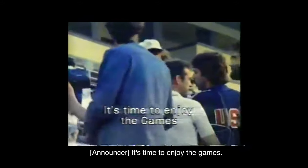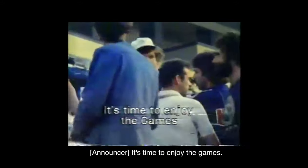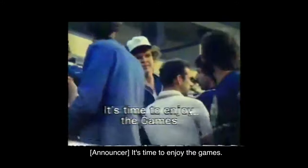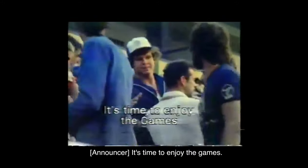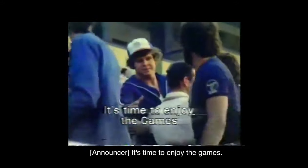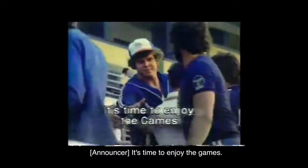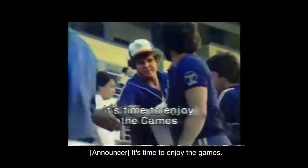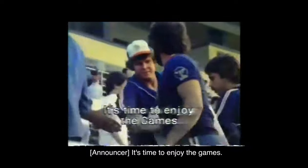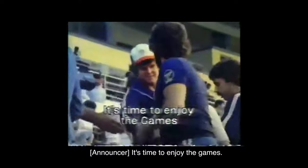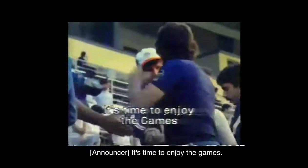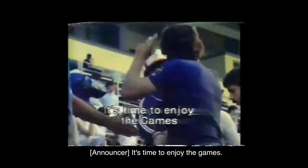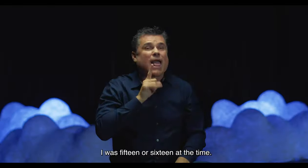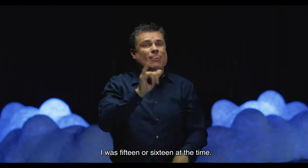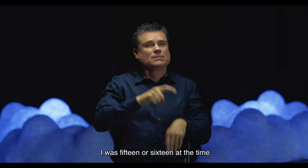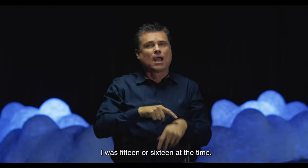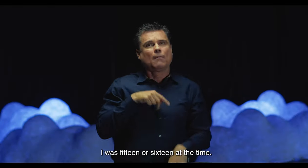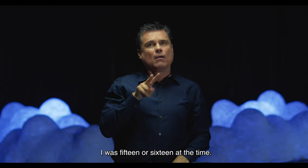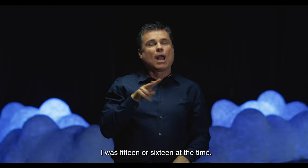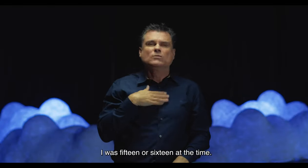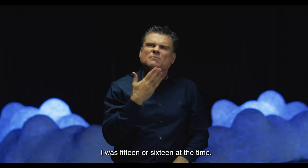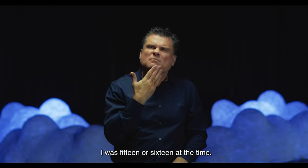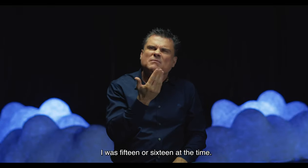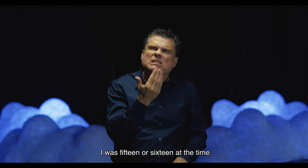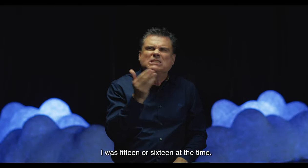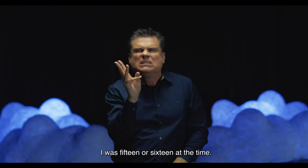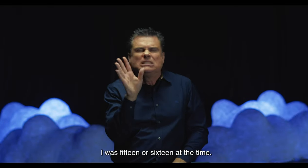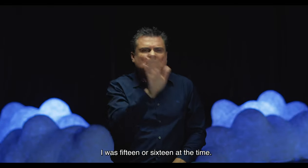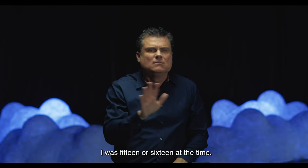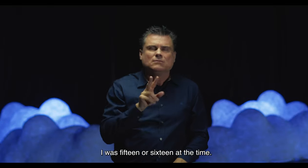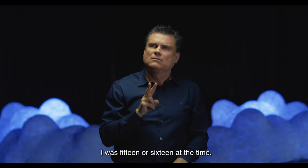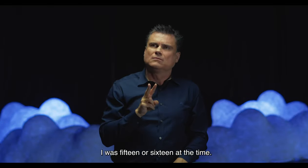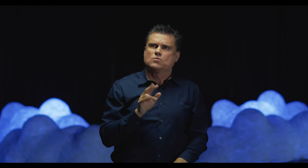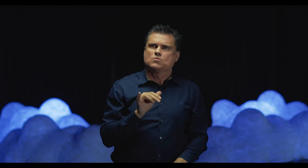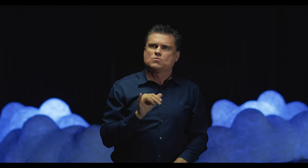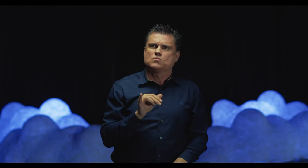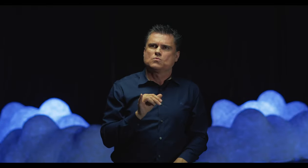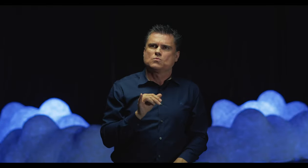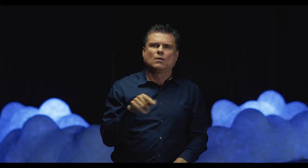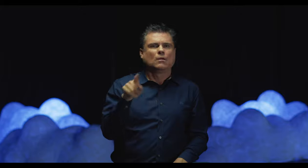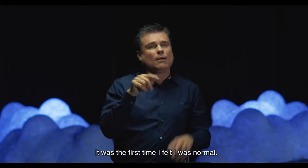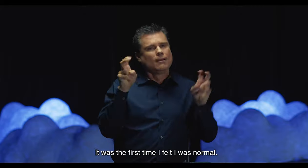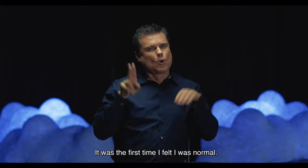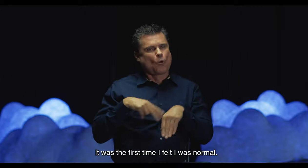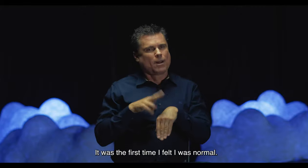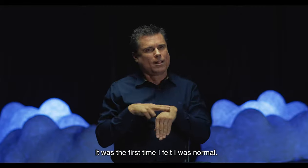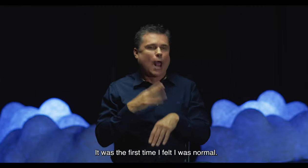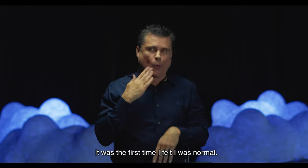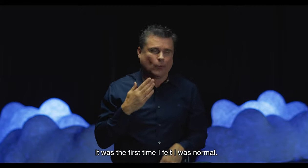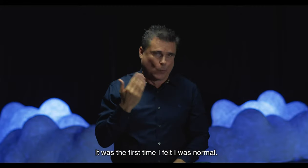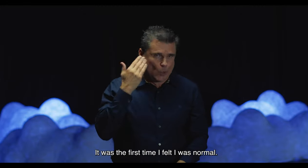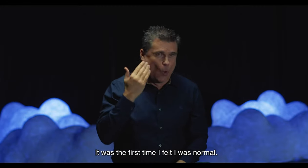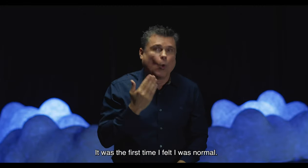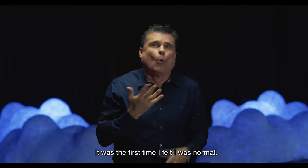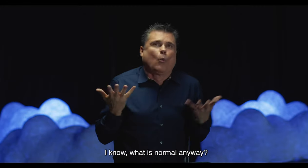It's time to enjoy the games. I was 15 or 16 at the time. It was the first time